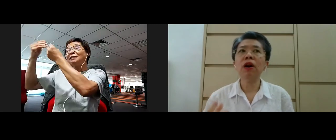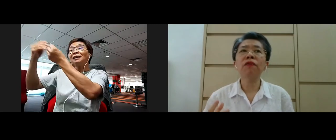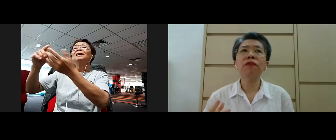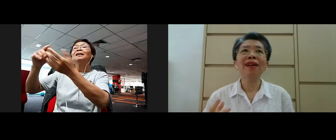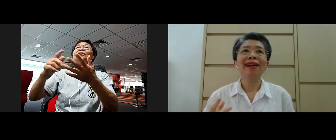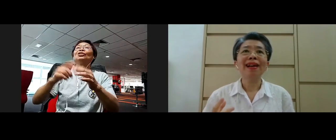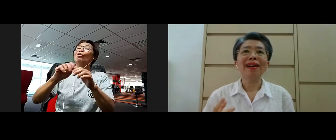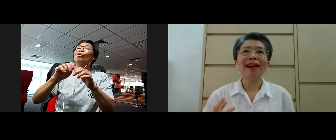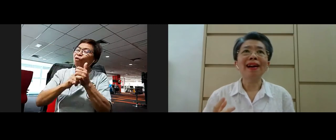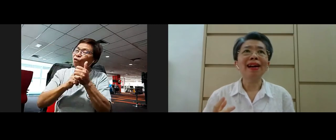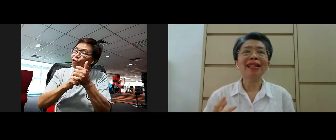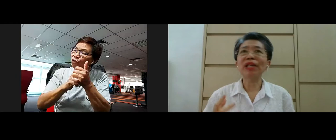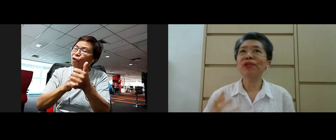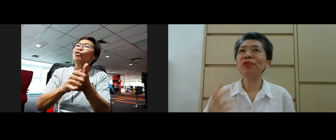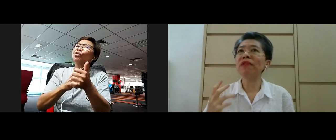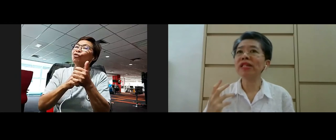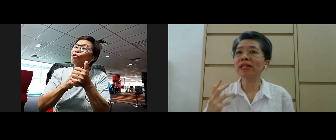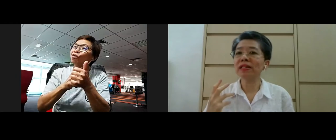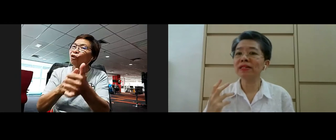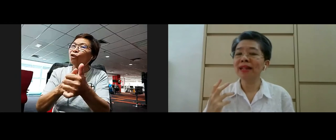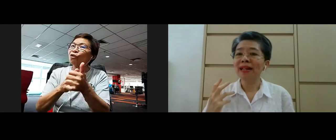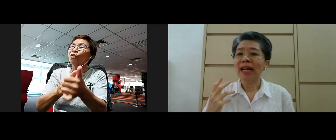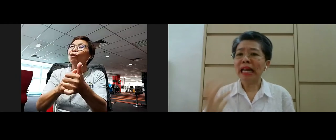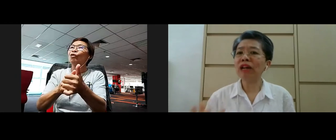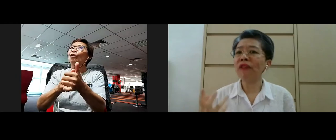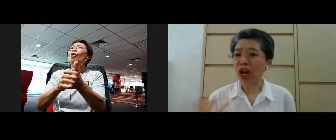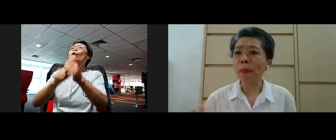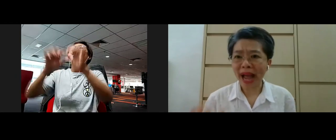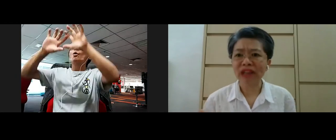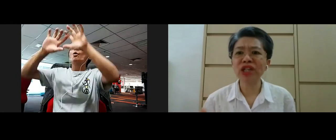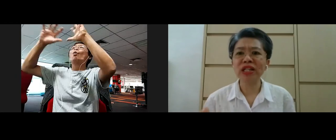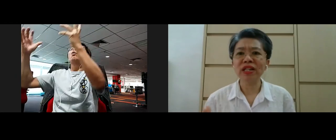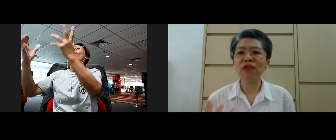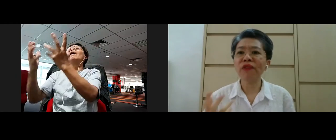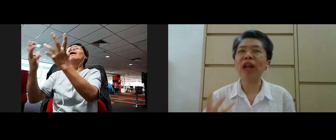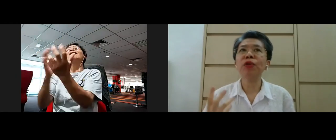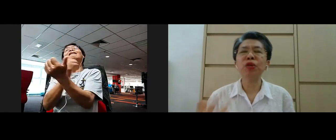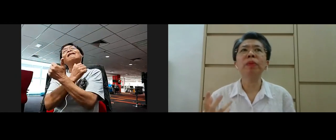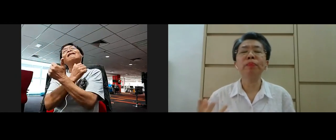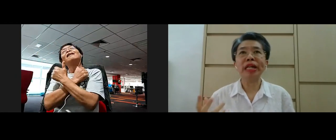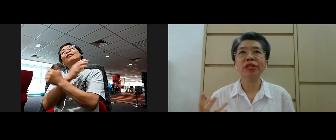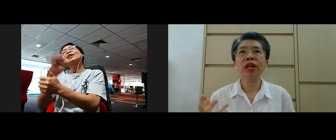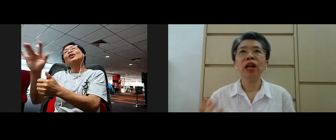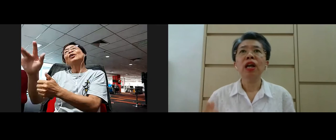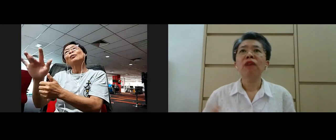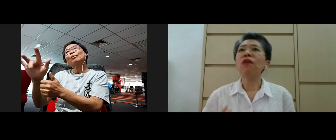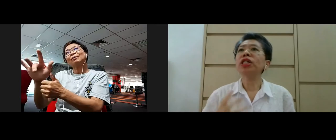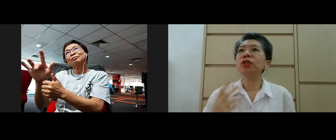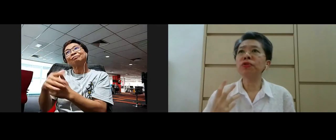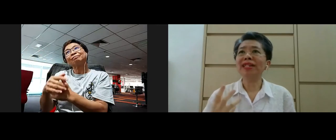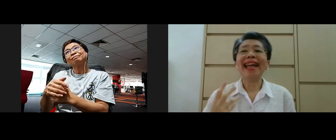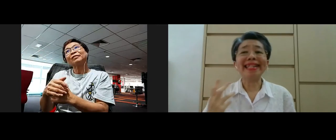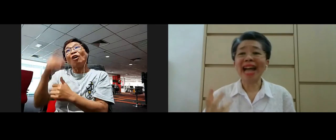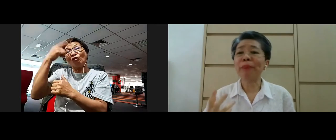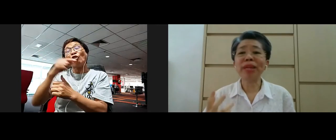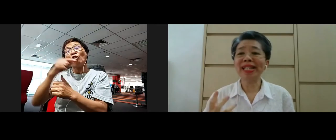of universal love and compassion to fellow human beings for